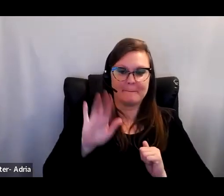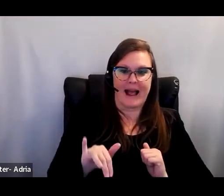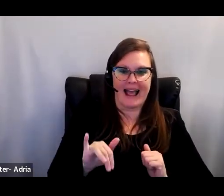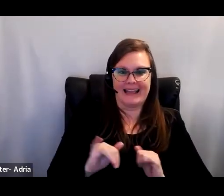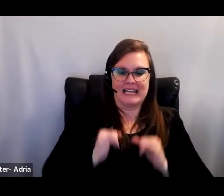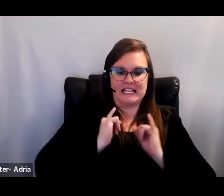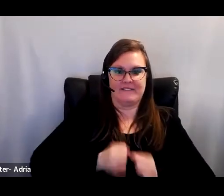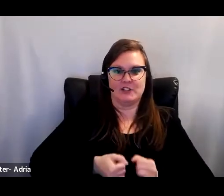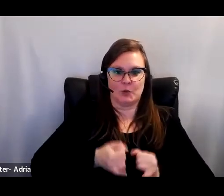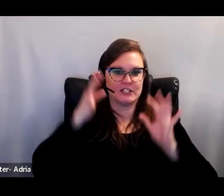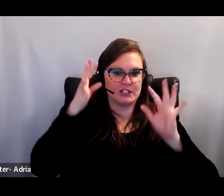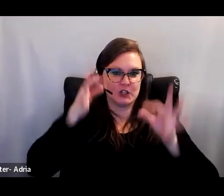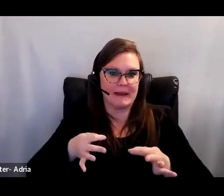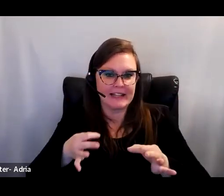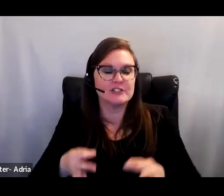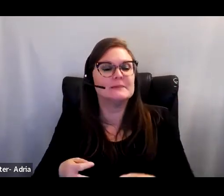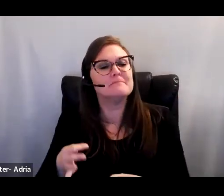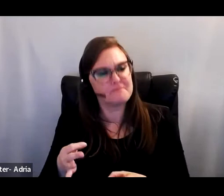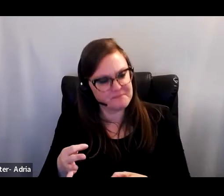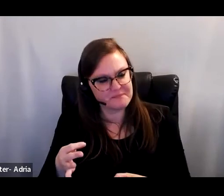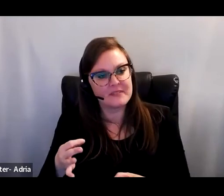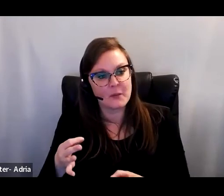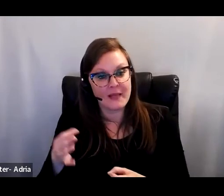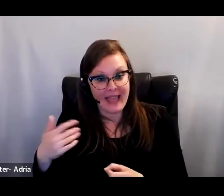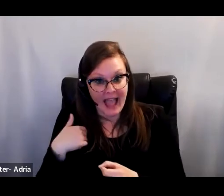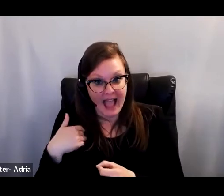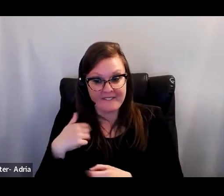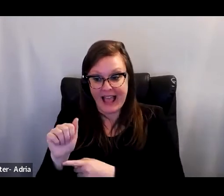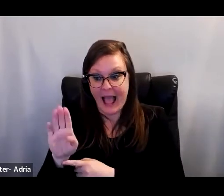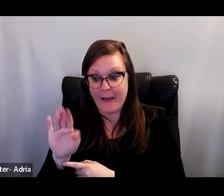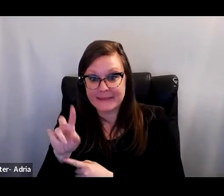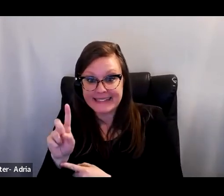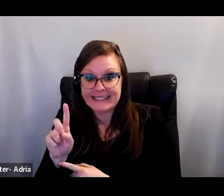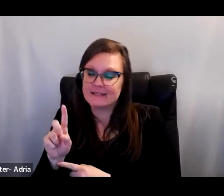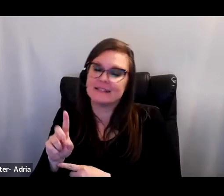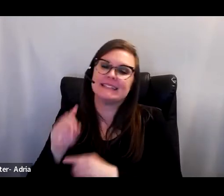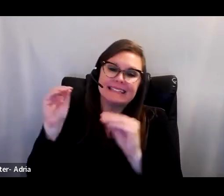web of school supports provided by their AVID teacher, tutors, and peers